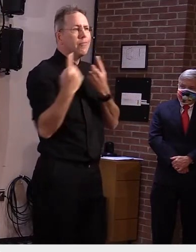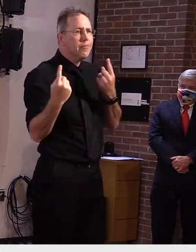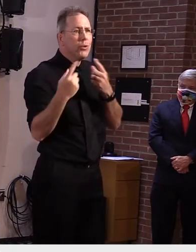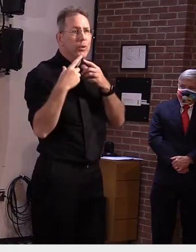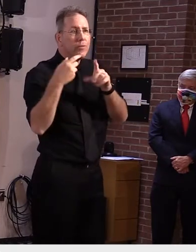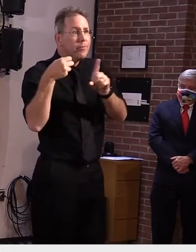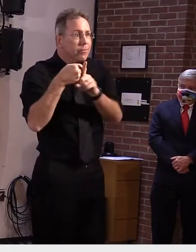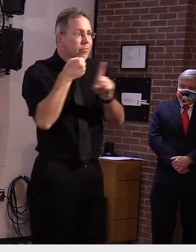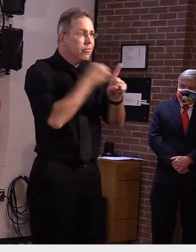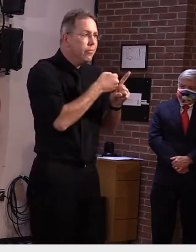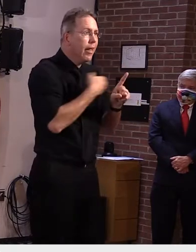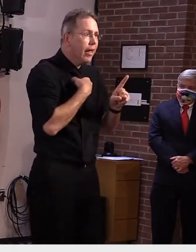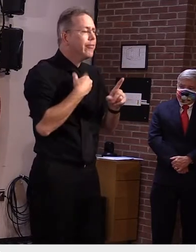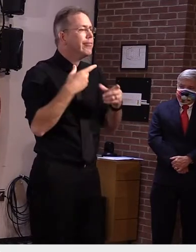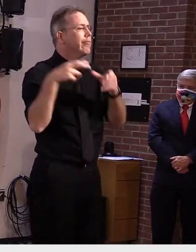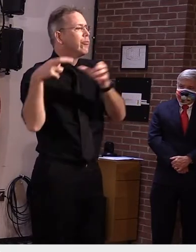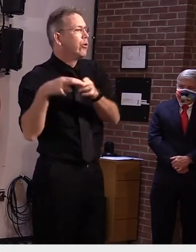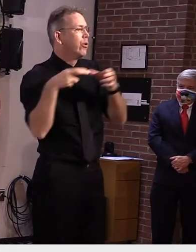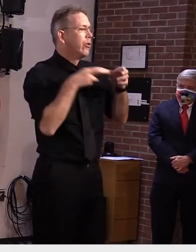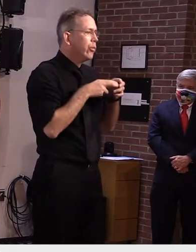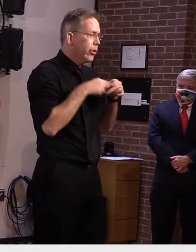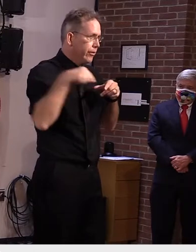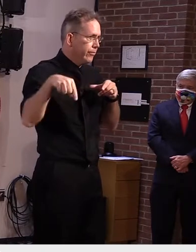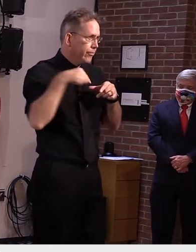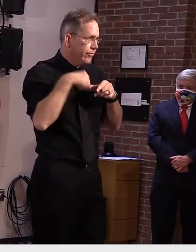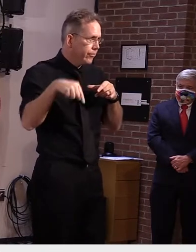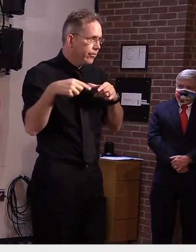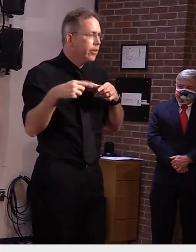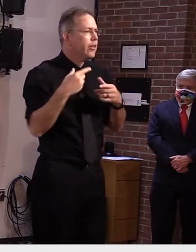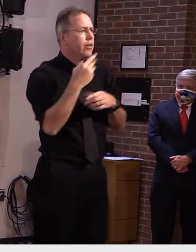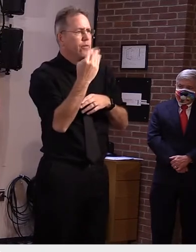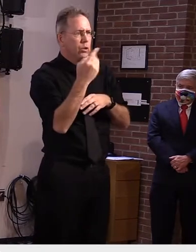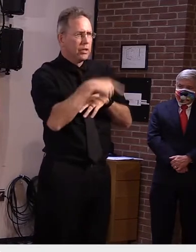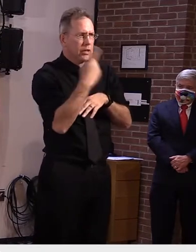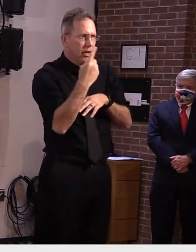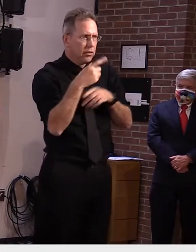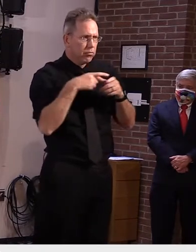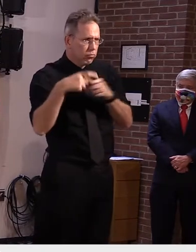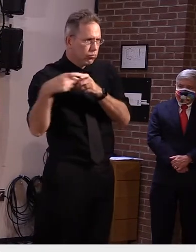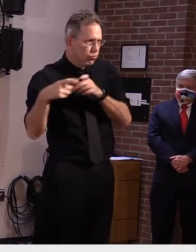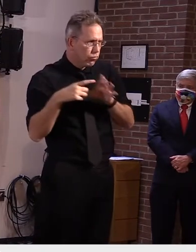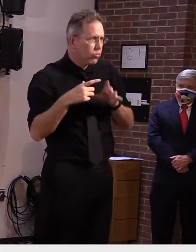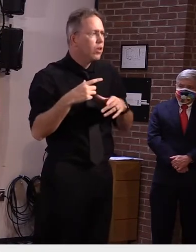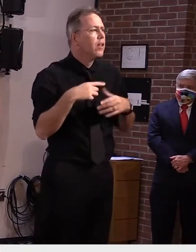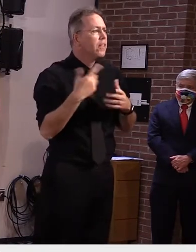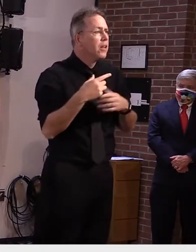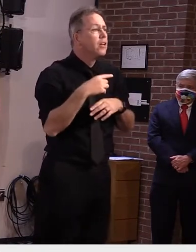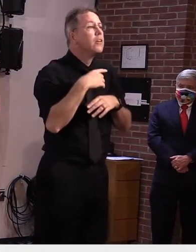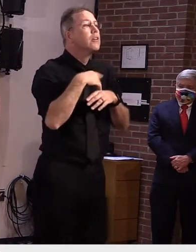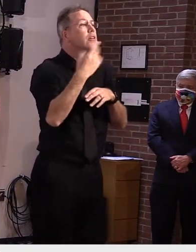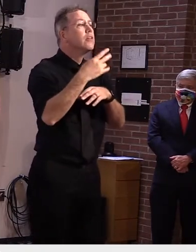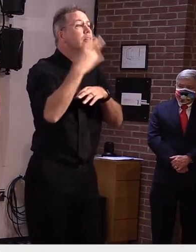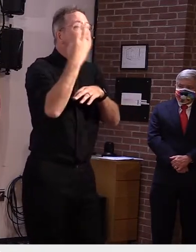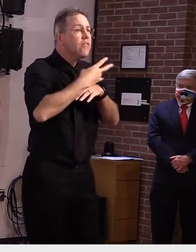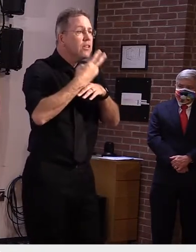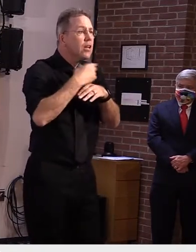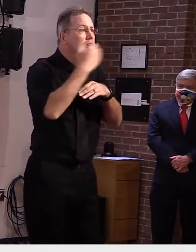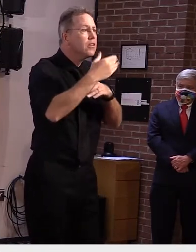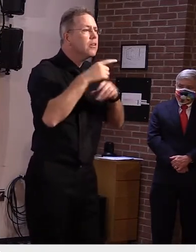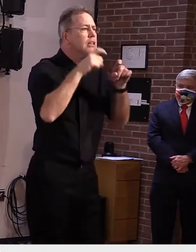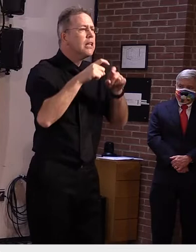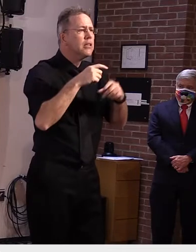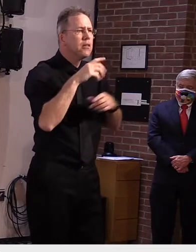that person the household contact of the confirmed case does need to quarantine and